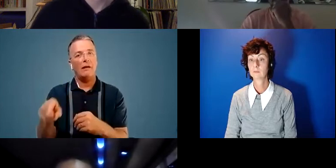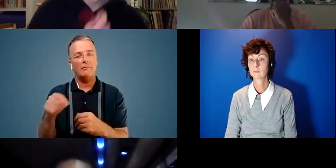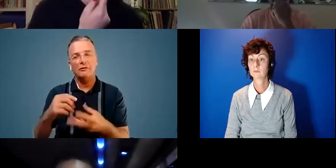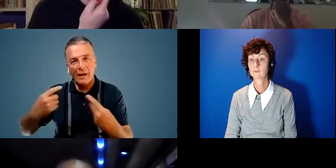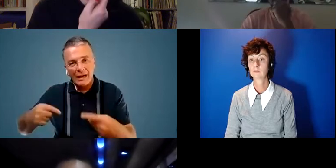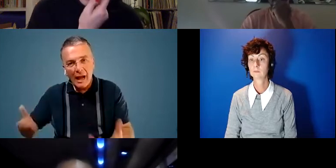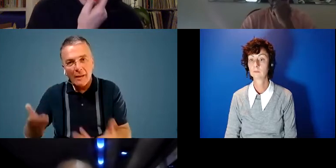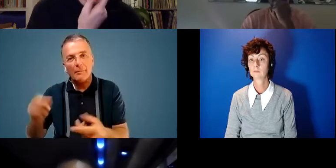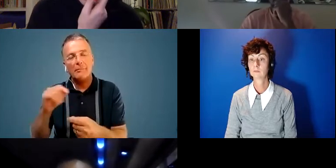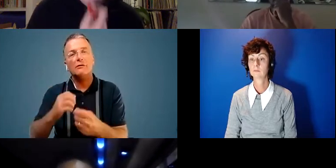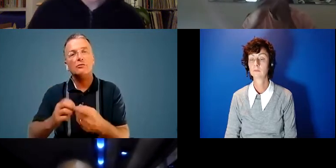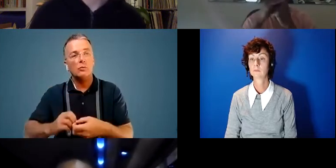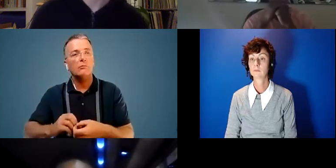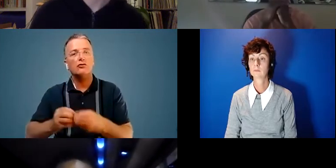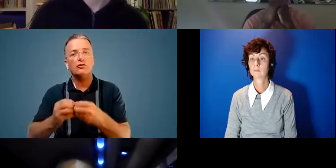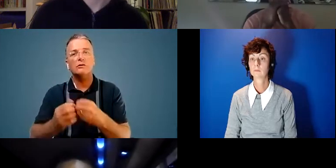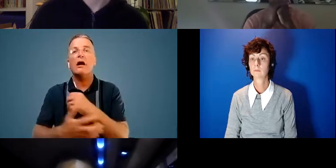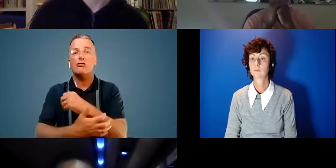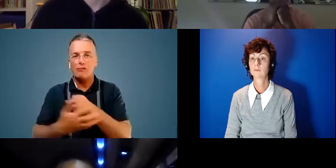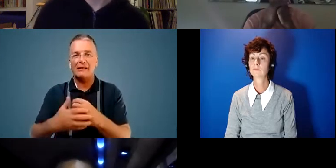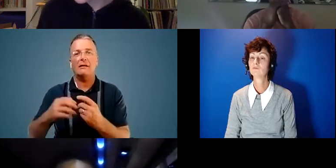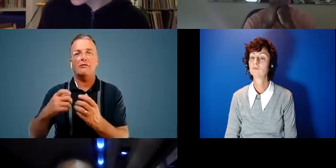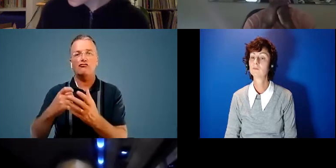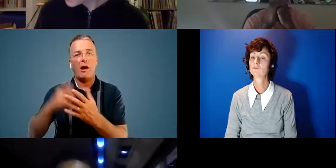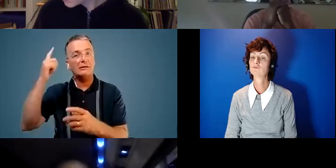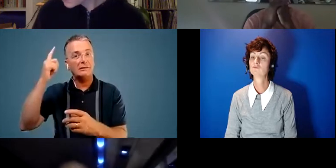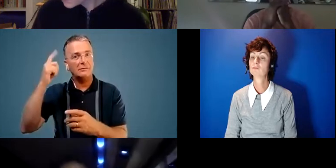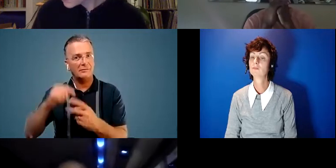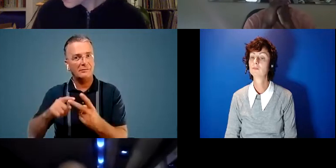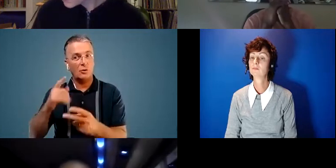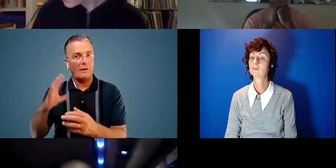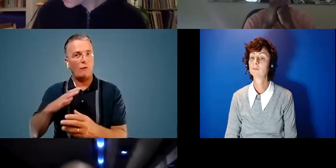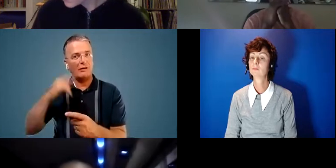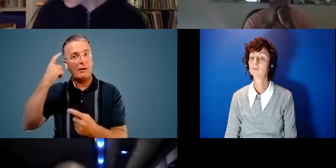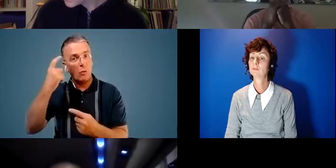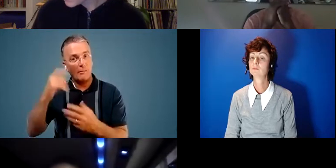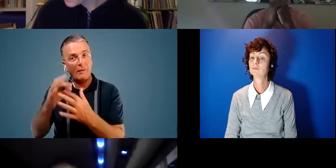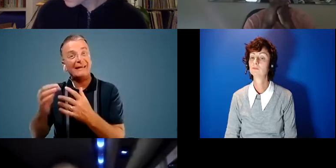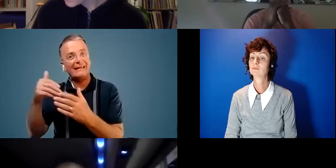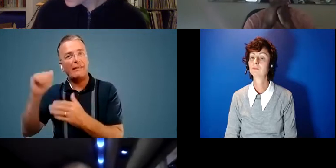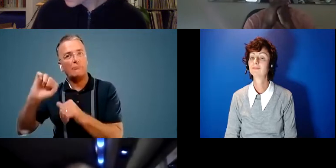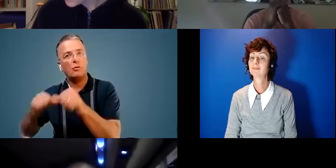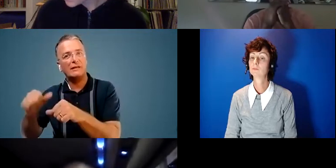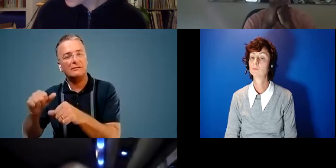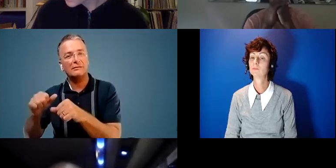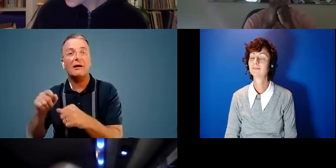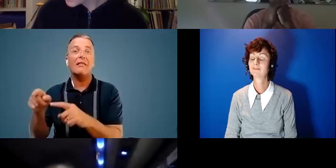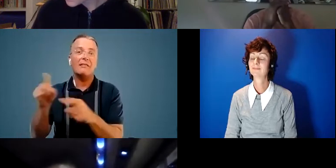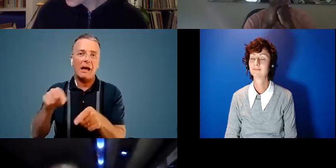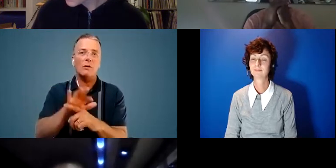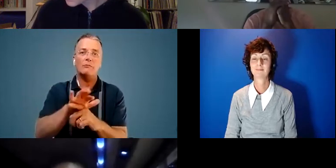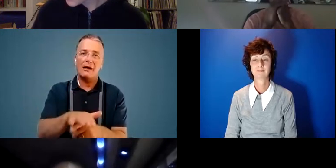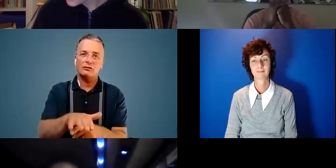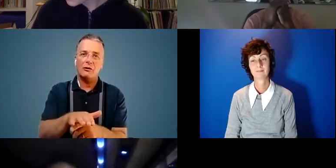produce green riders so that they've already thought about things in the process and that will also then in turn put pressure